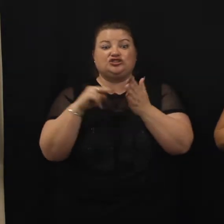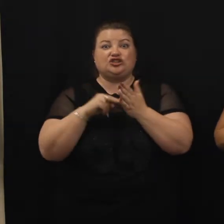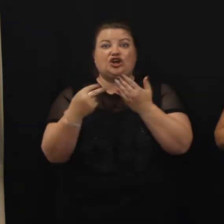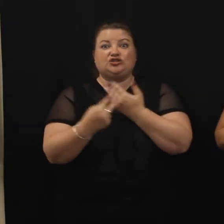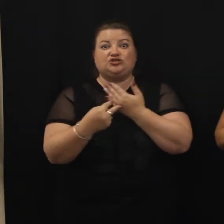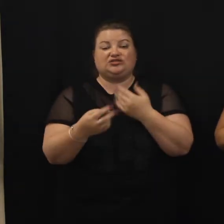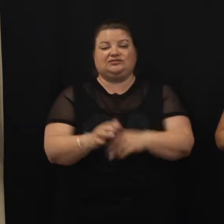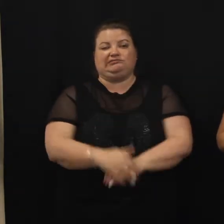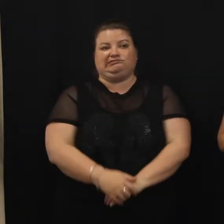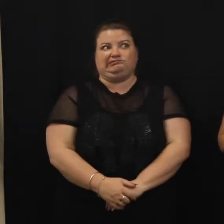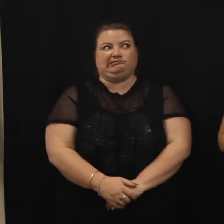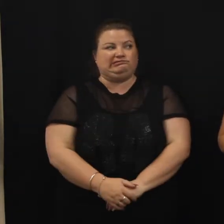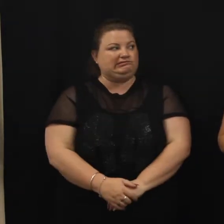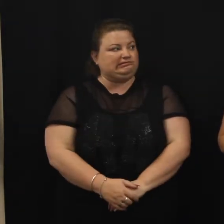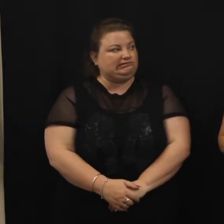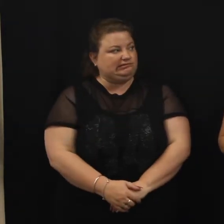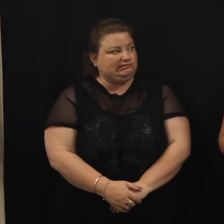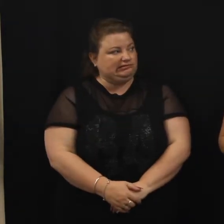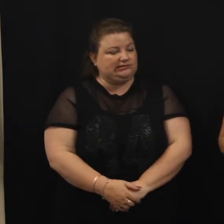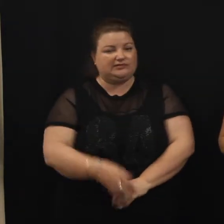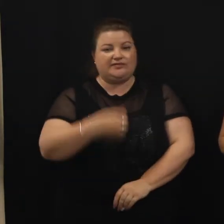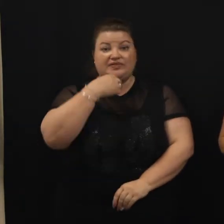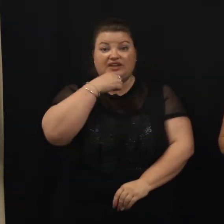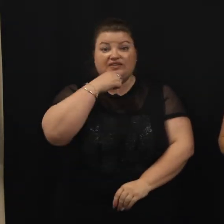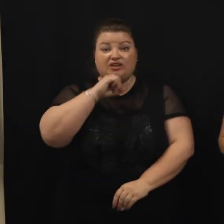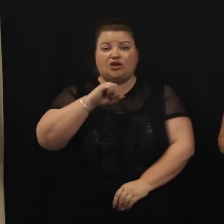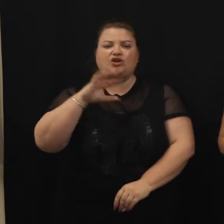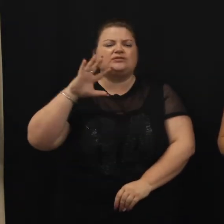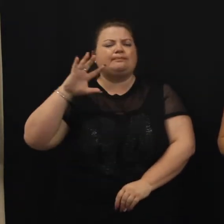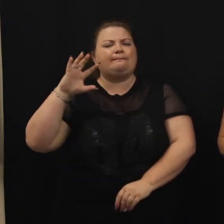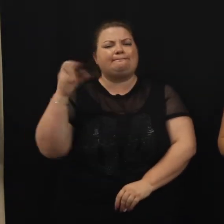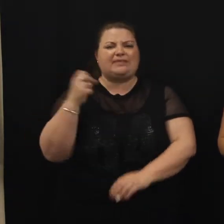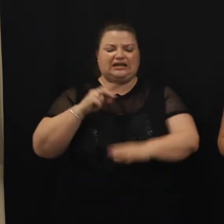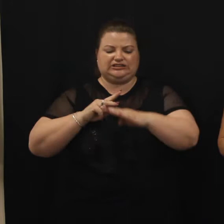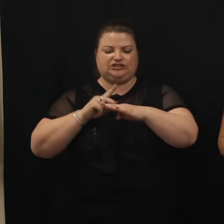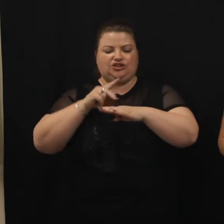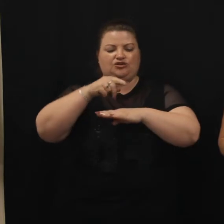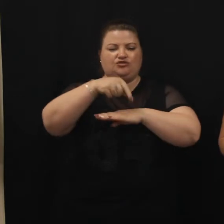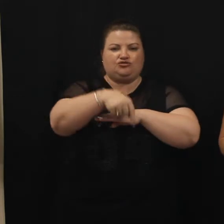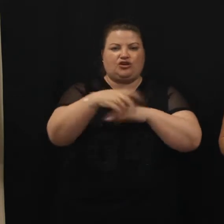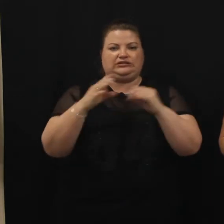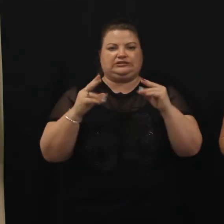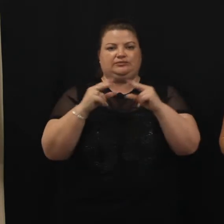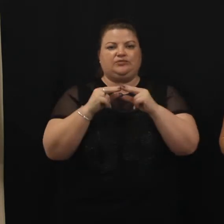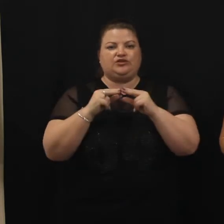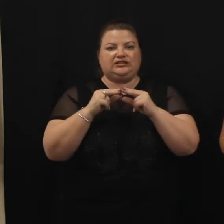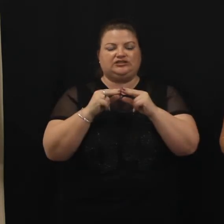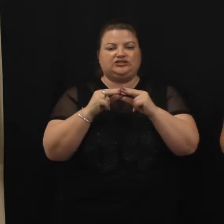The goats have to cross the bridge to get to more green grass.